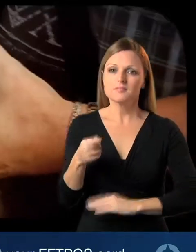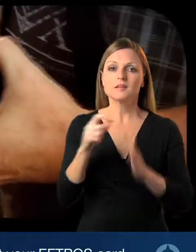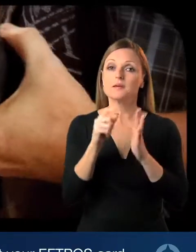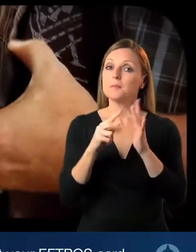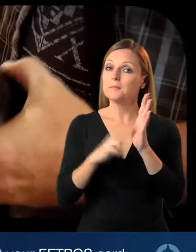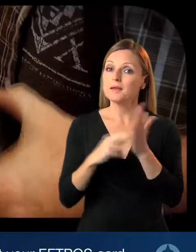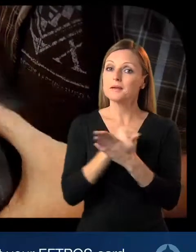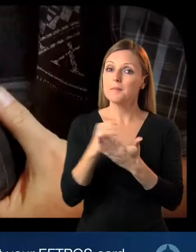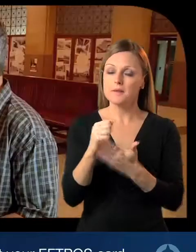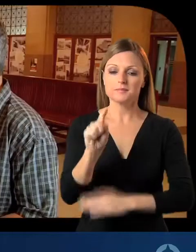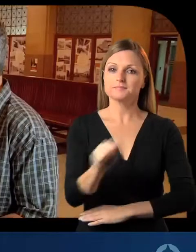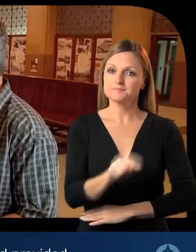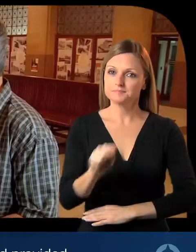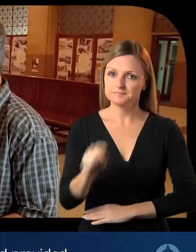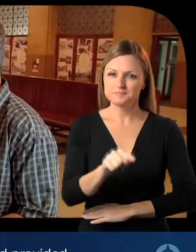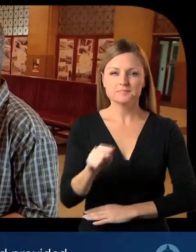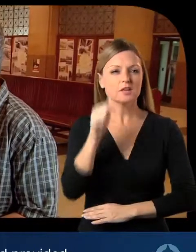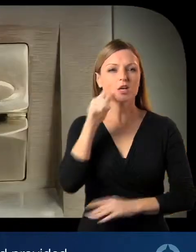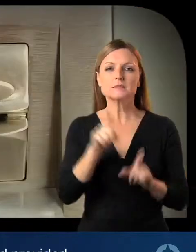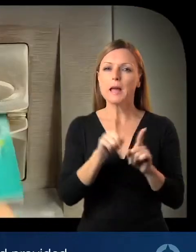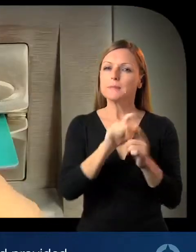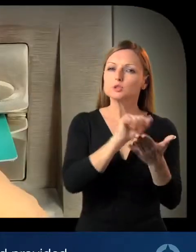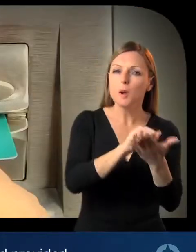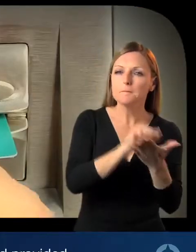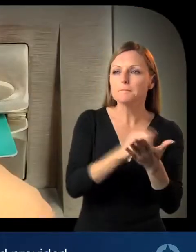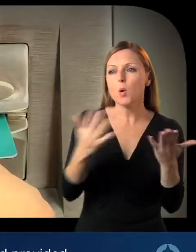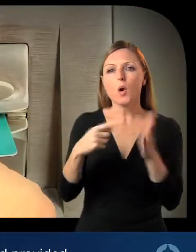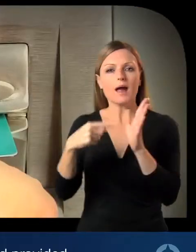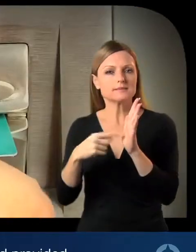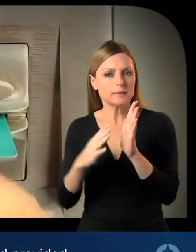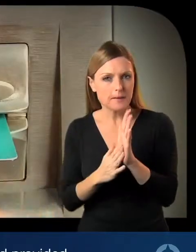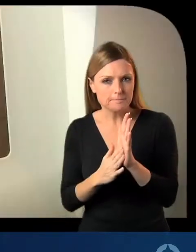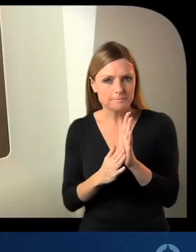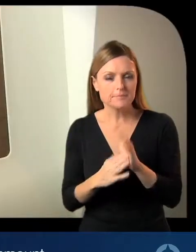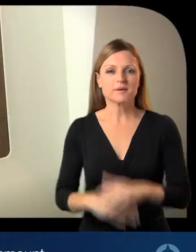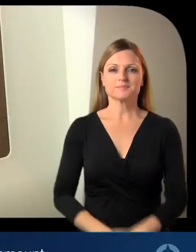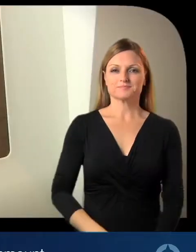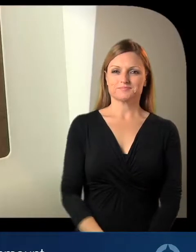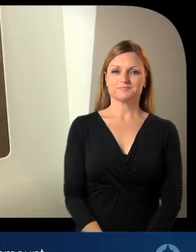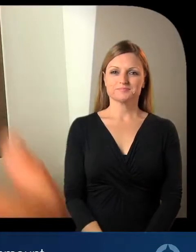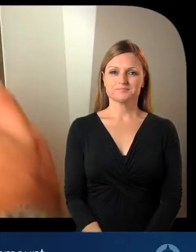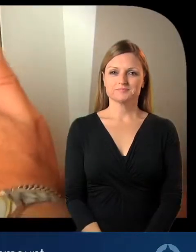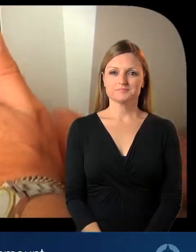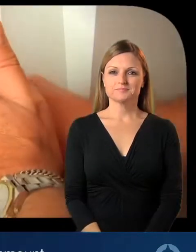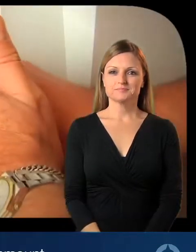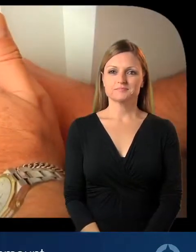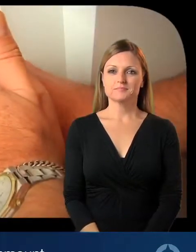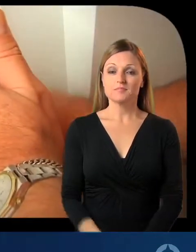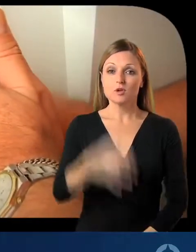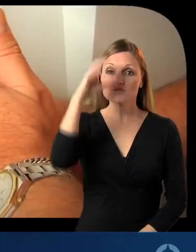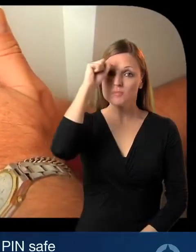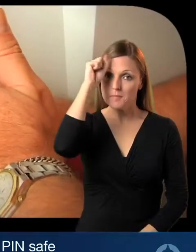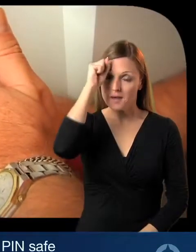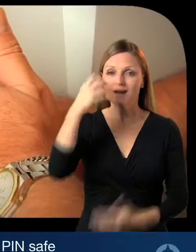insert your FTPOS card then enter your pin using the pin pad provided there is no minimum purchase amount